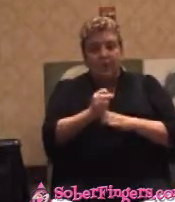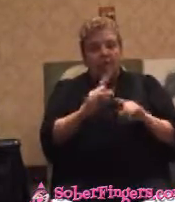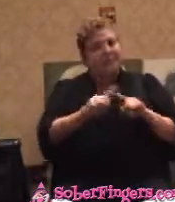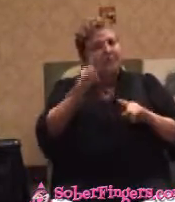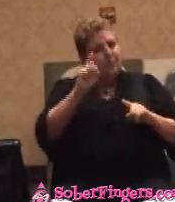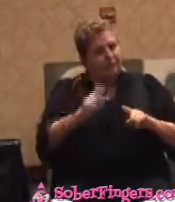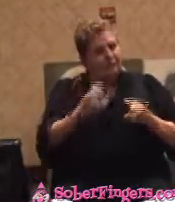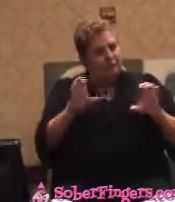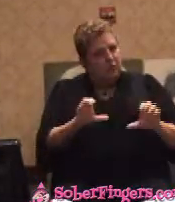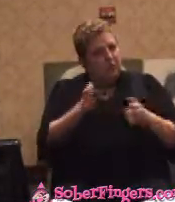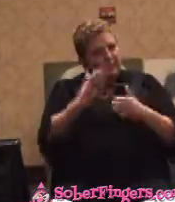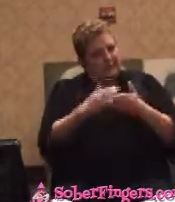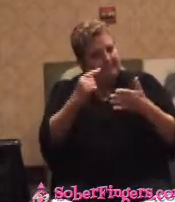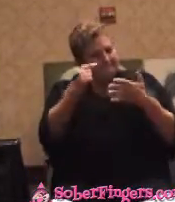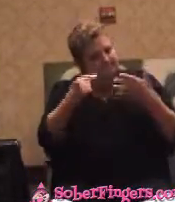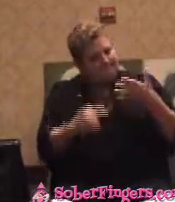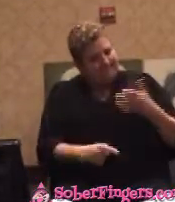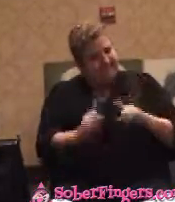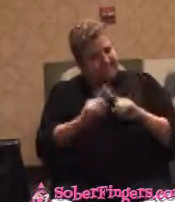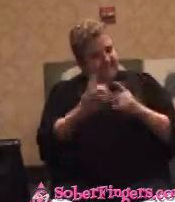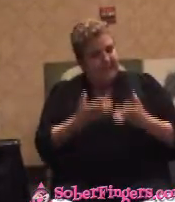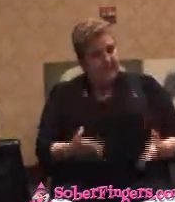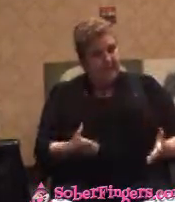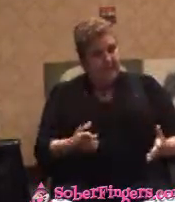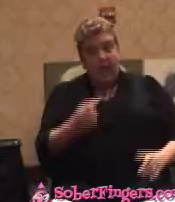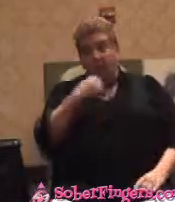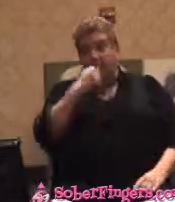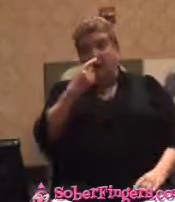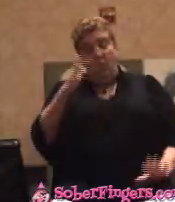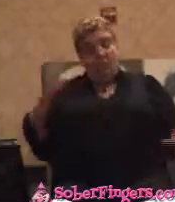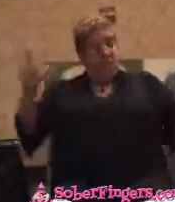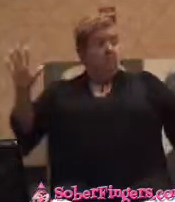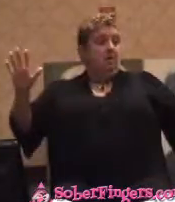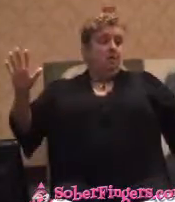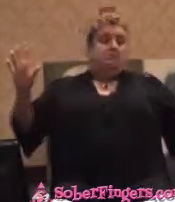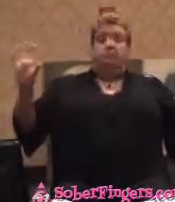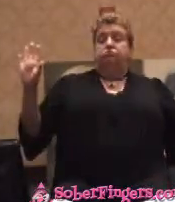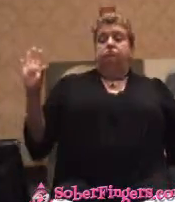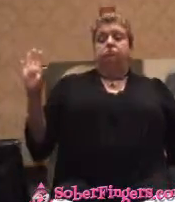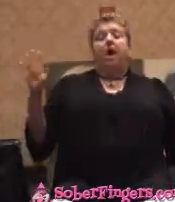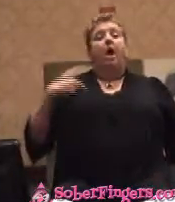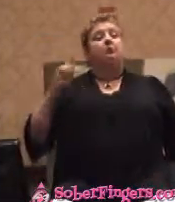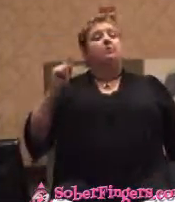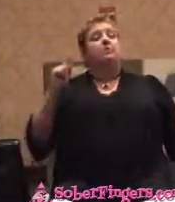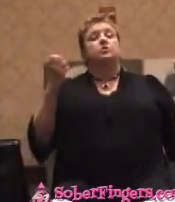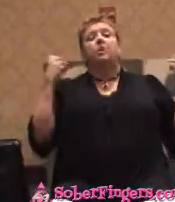do certain things. And I told him finally, I said, look, I've been to a lot of churches. God's all over this place.